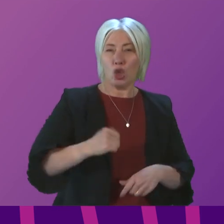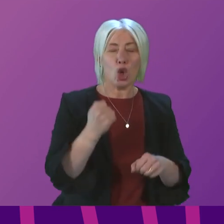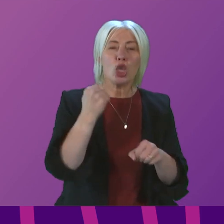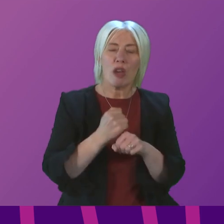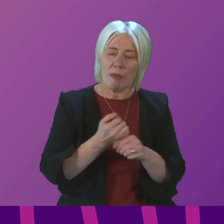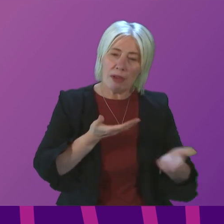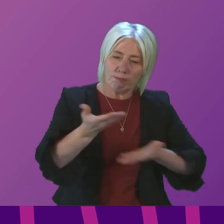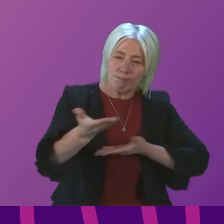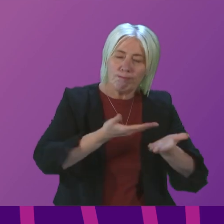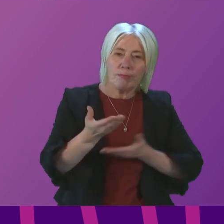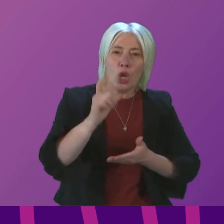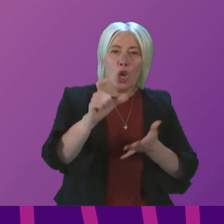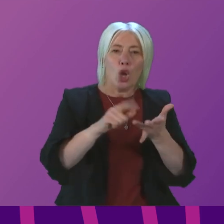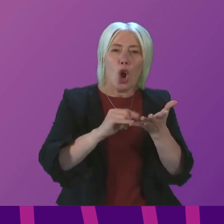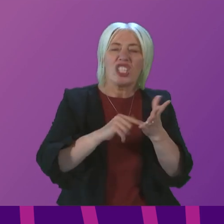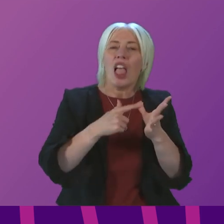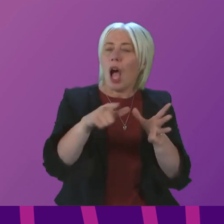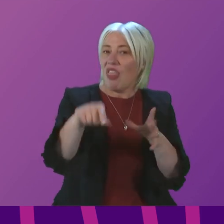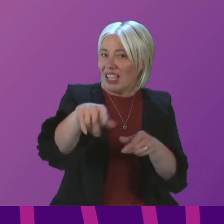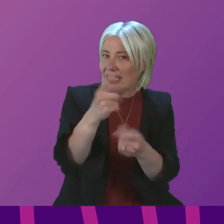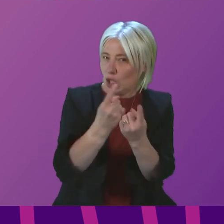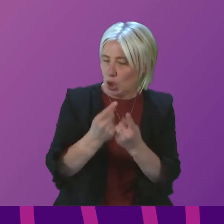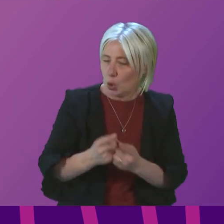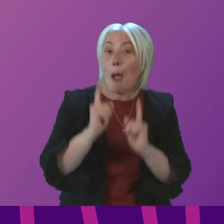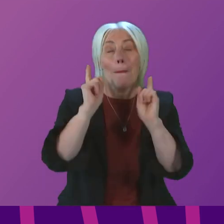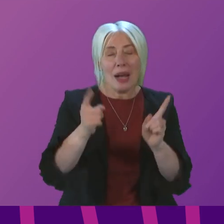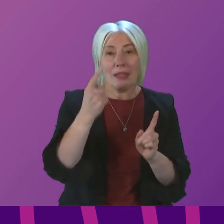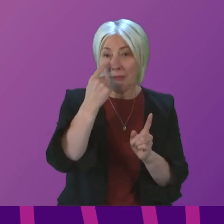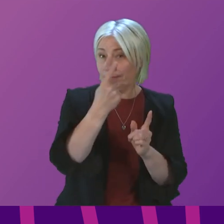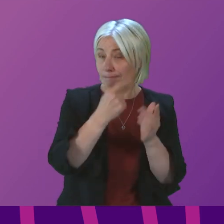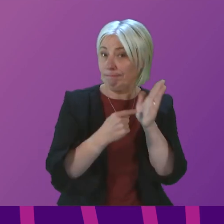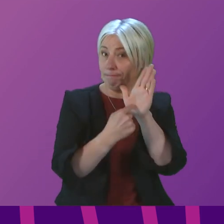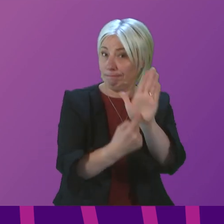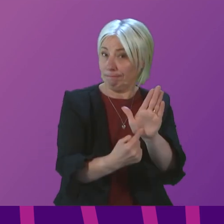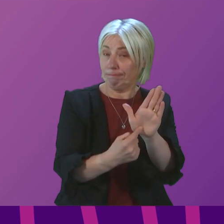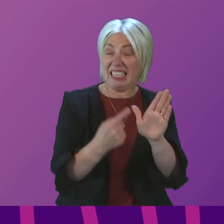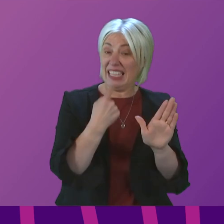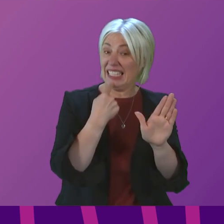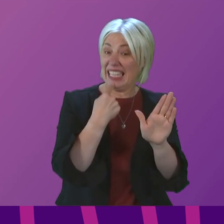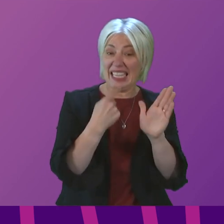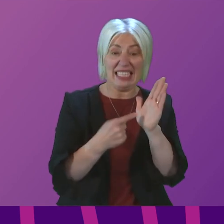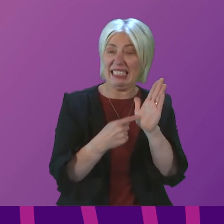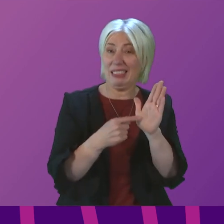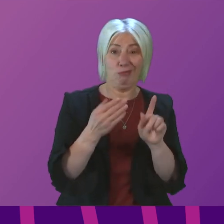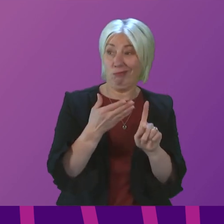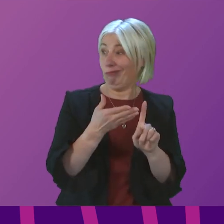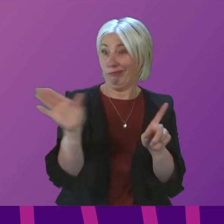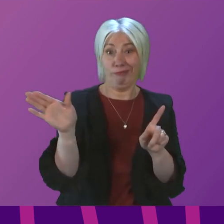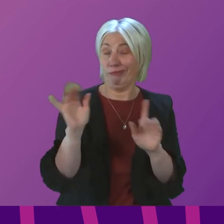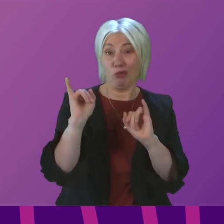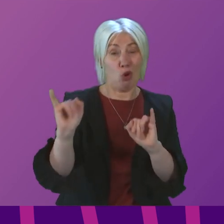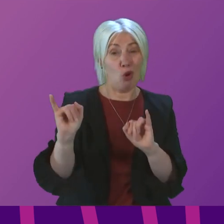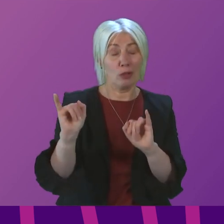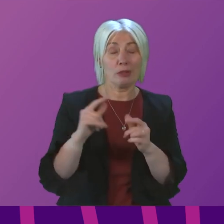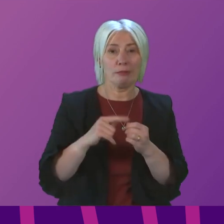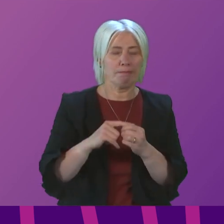discussion with Cosler about this. But I have correspondence here that directly contradicts that claim.